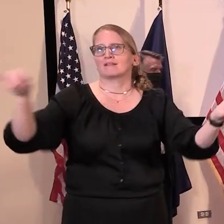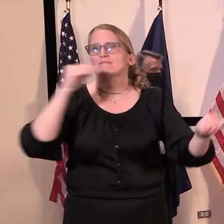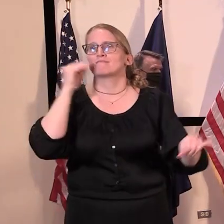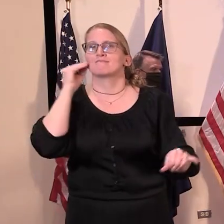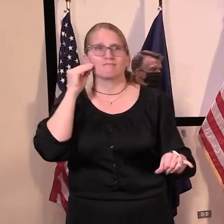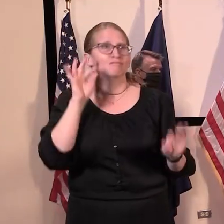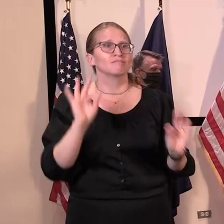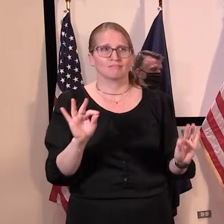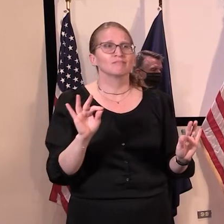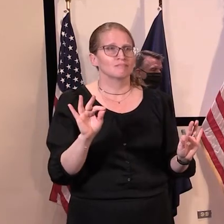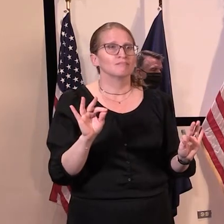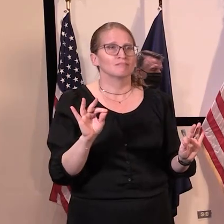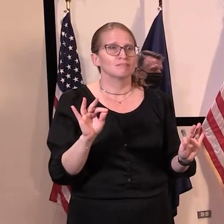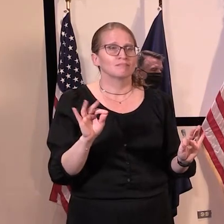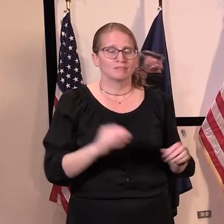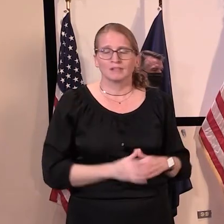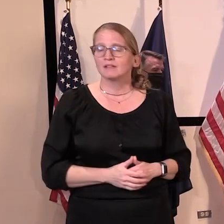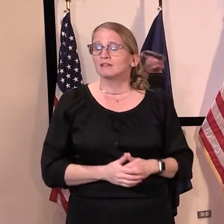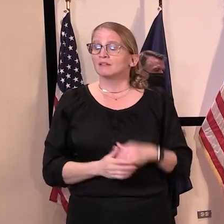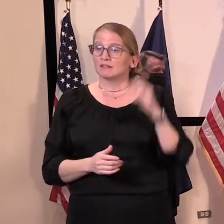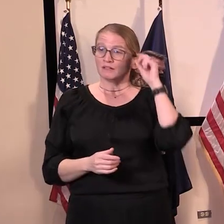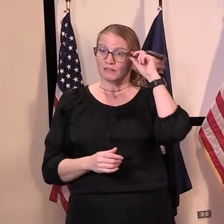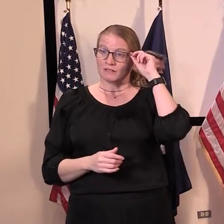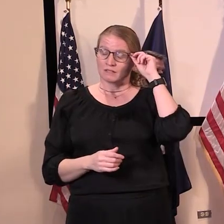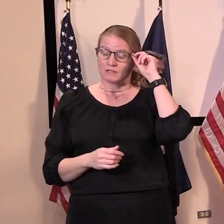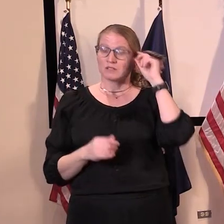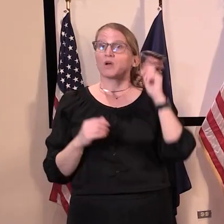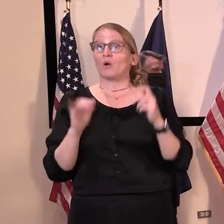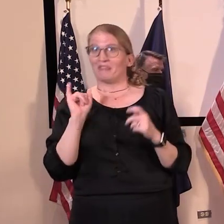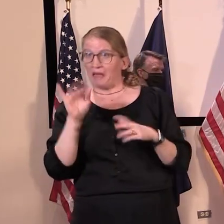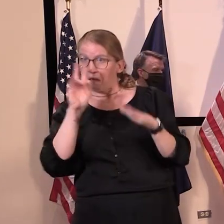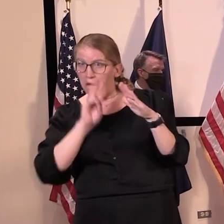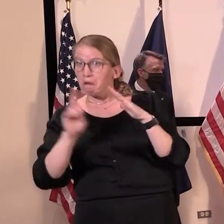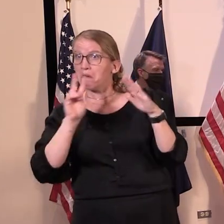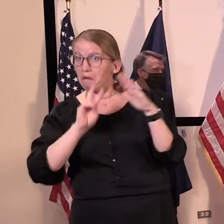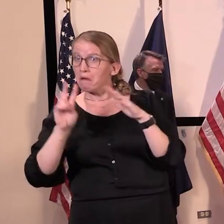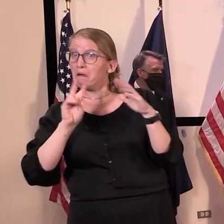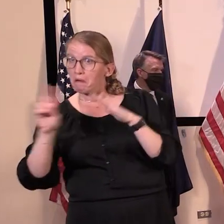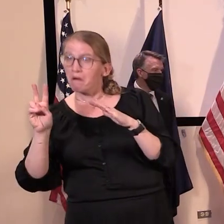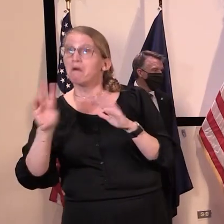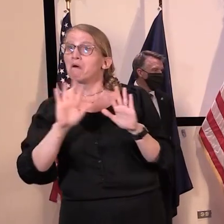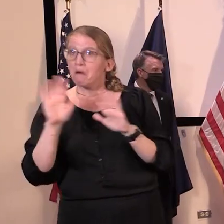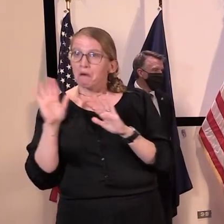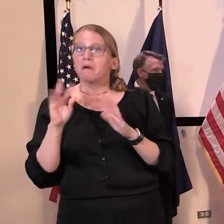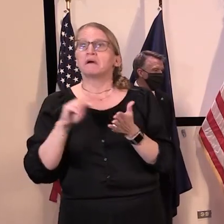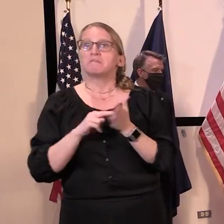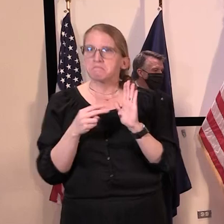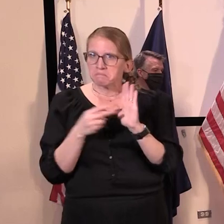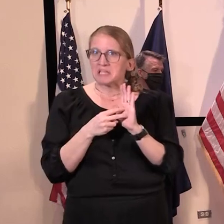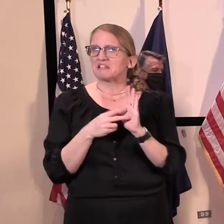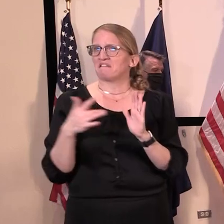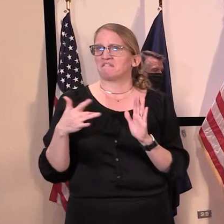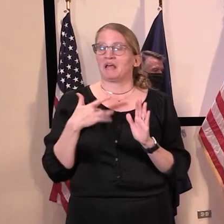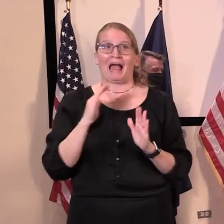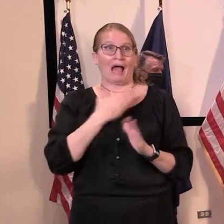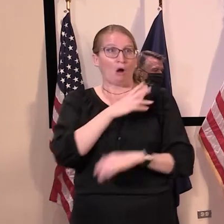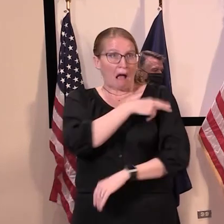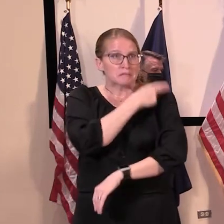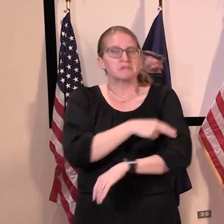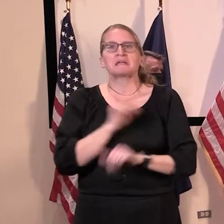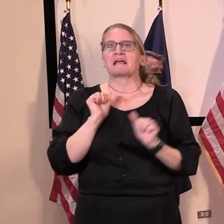Our next forecasting continues to give us confidence that we can meet the healthcare resource demands for COVID-19.